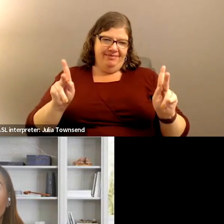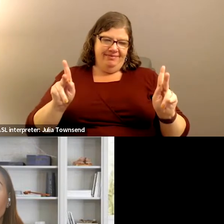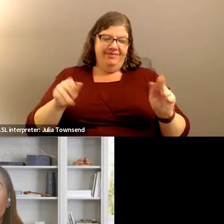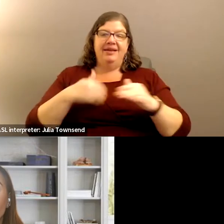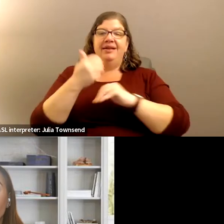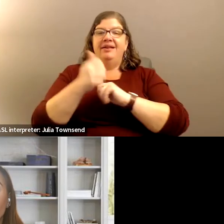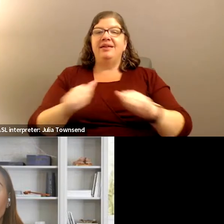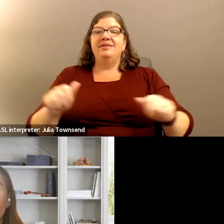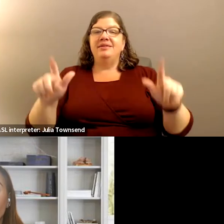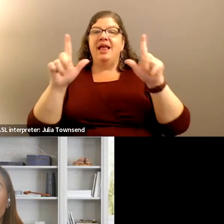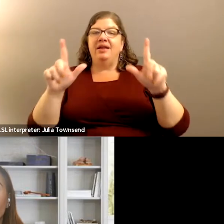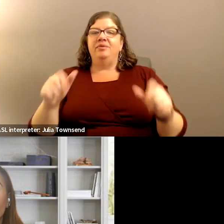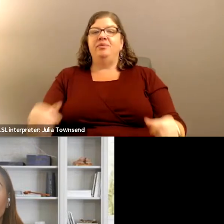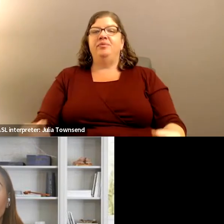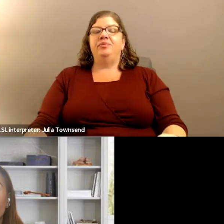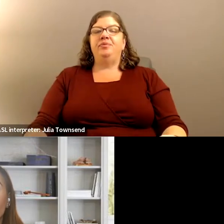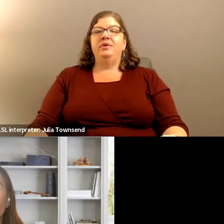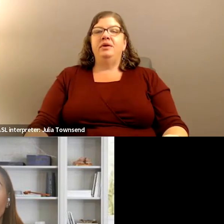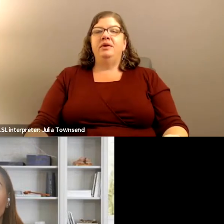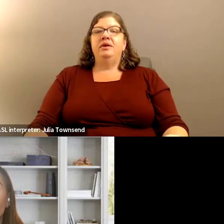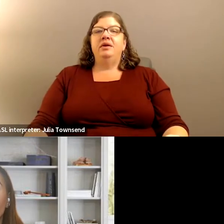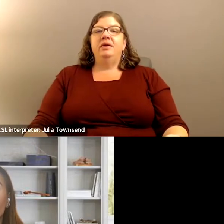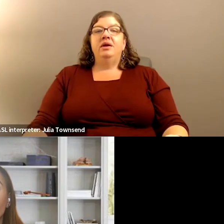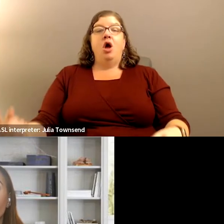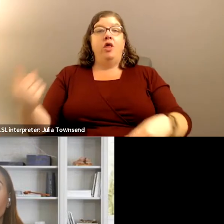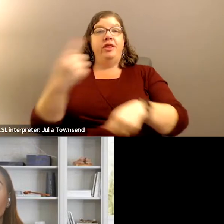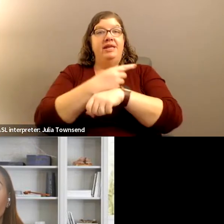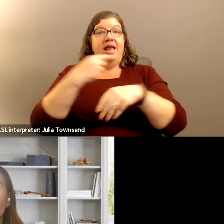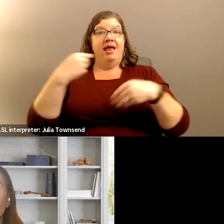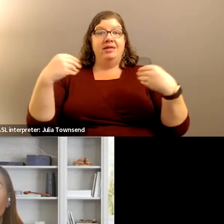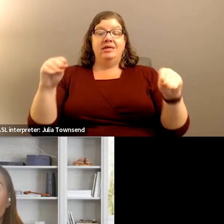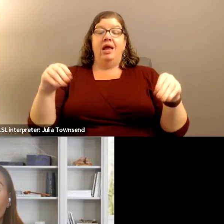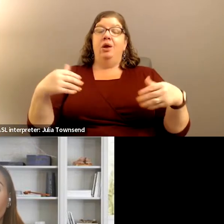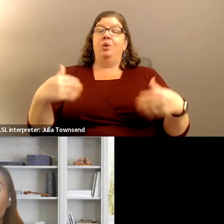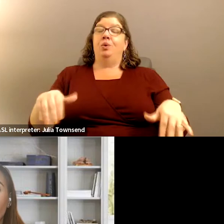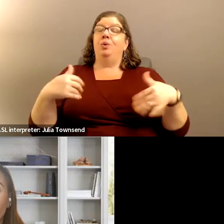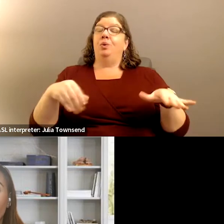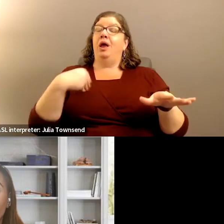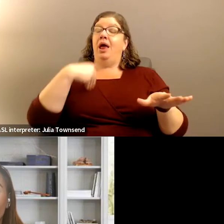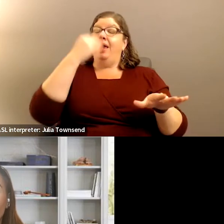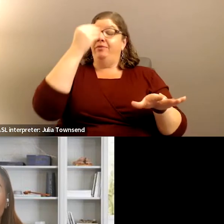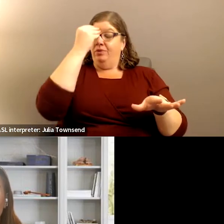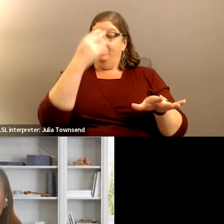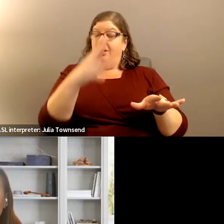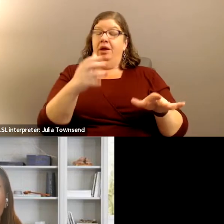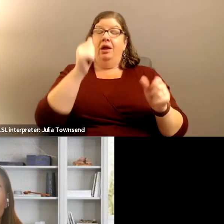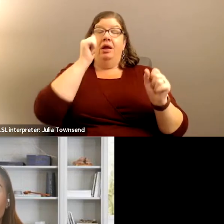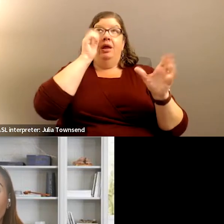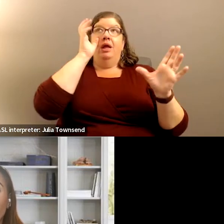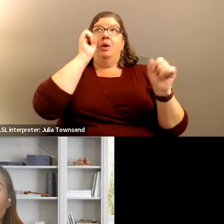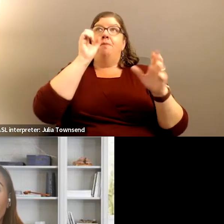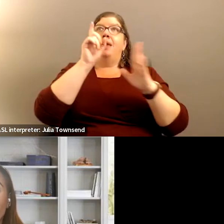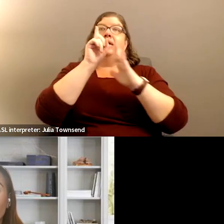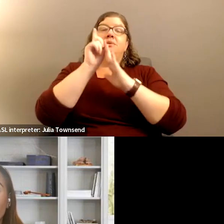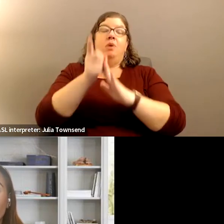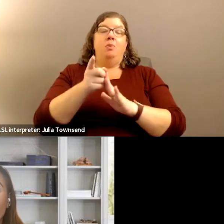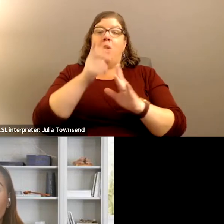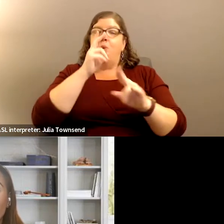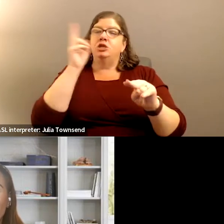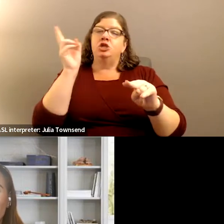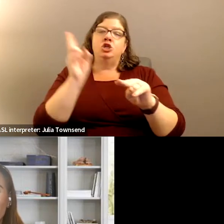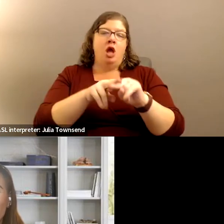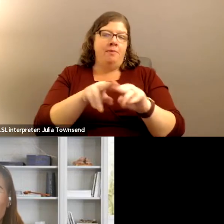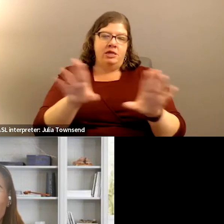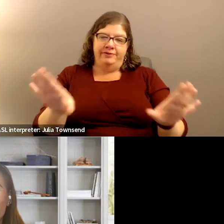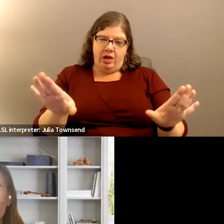Next slide, please. So, on the day of the sale, I've got to tell you that this was an amazing moment. So much fun.